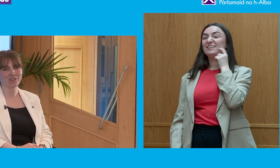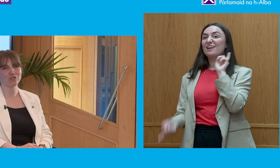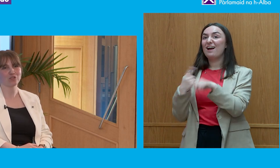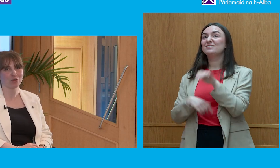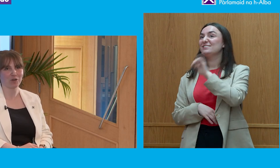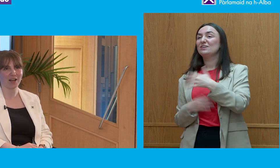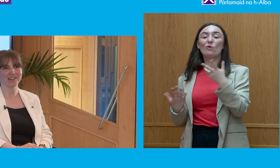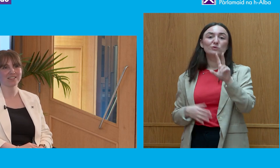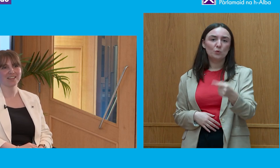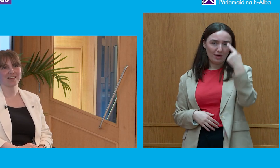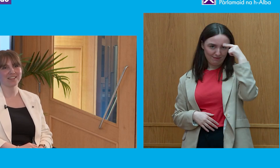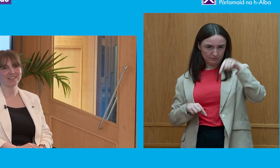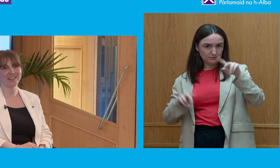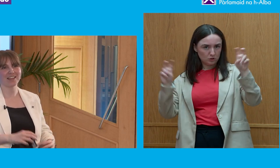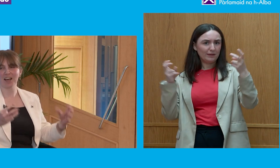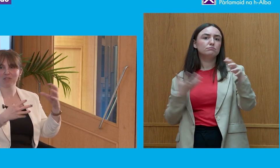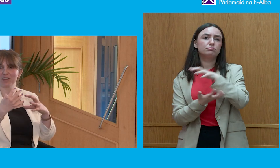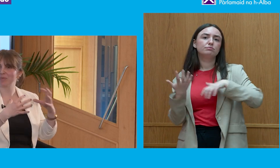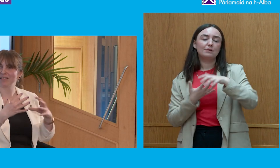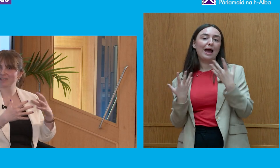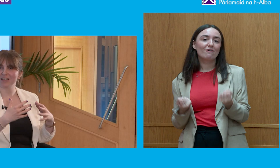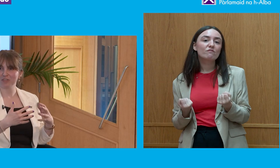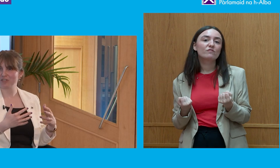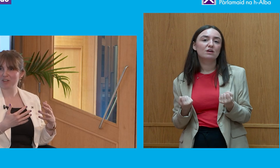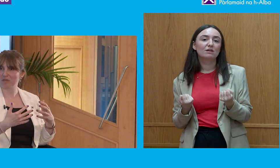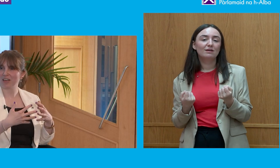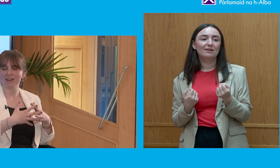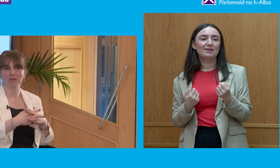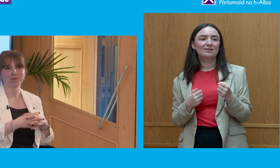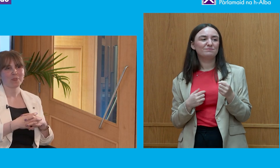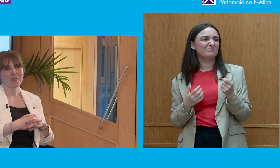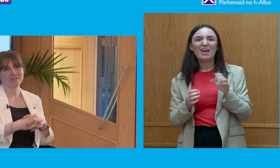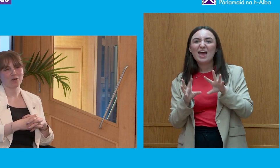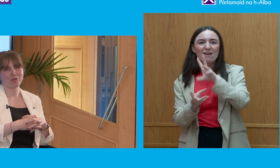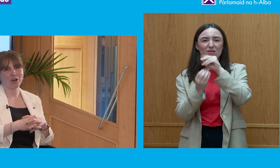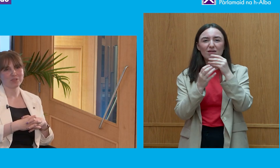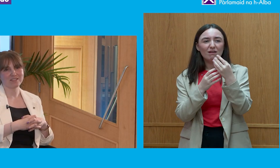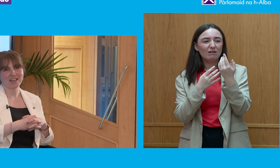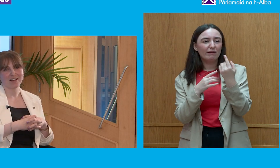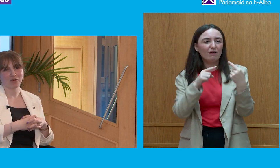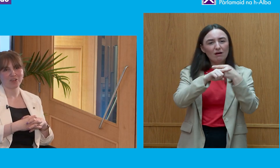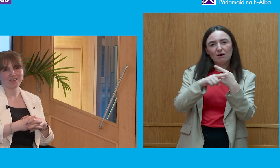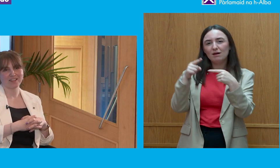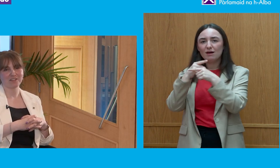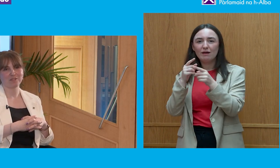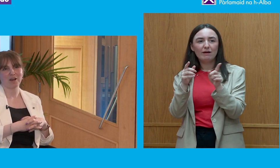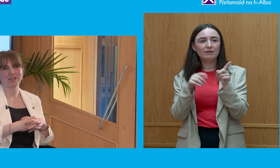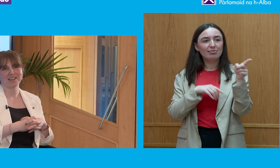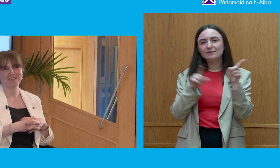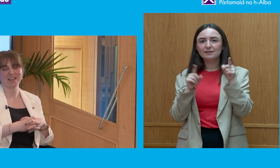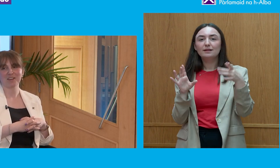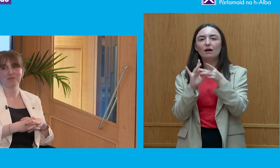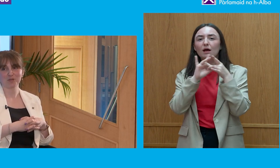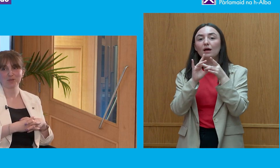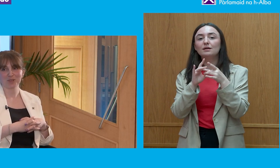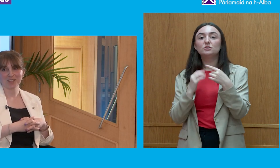these topics are so complex and everything placed into each other, right? So I wouldn't say that standards in public